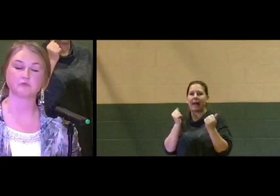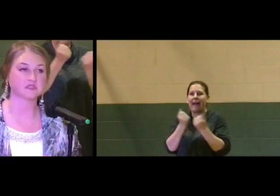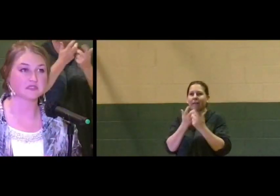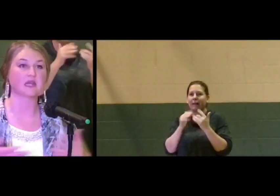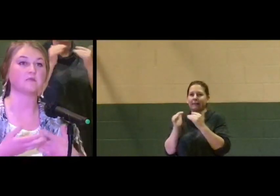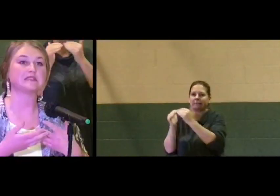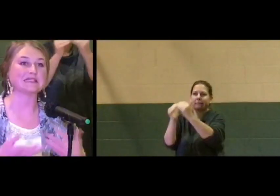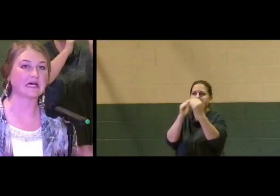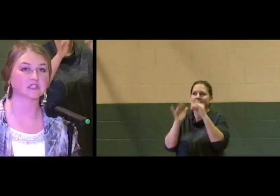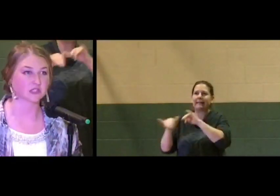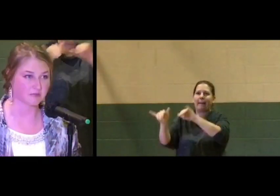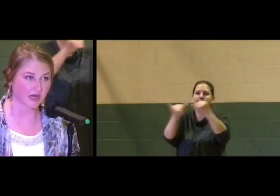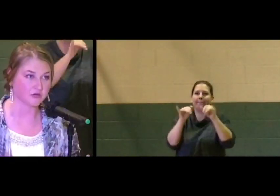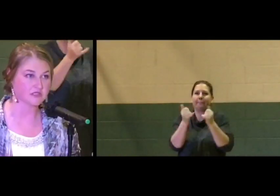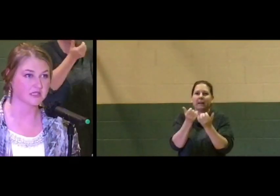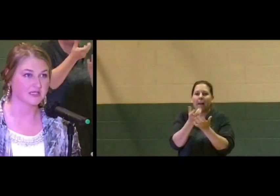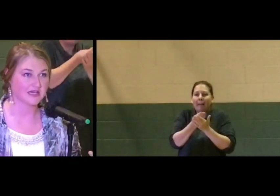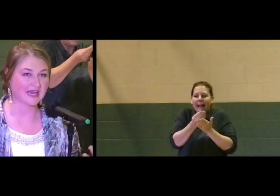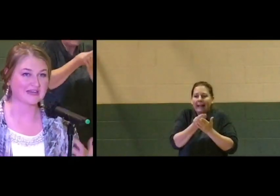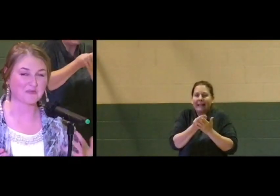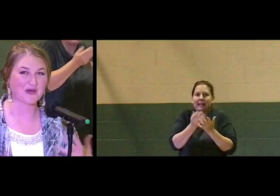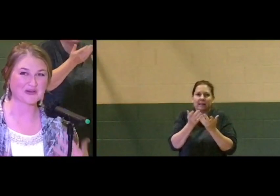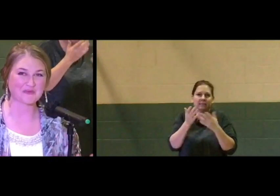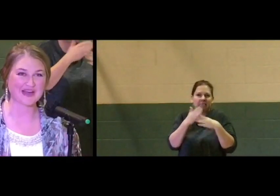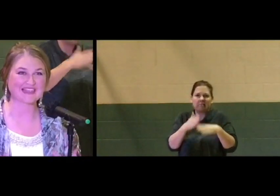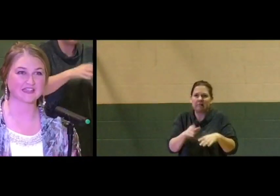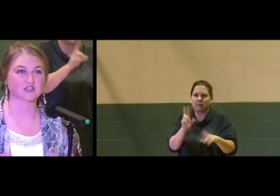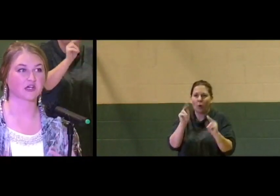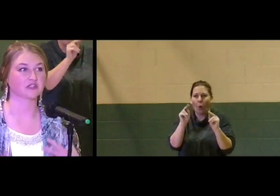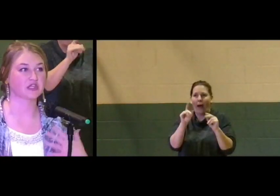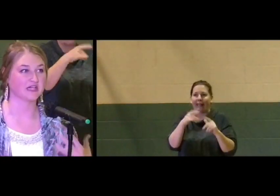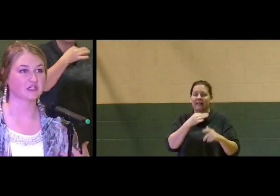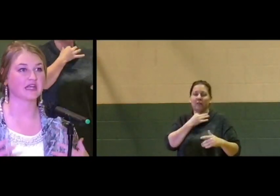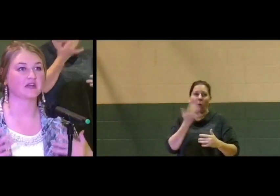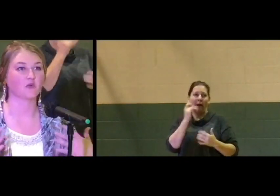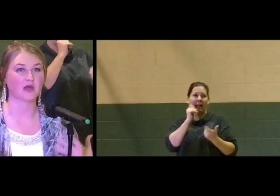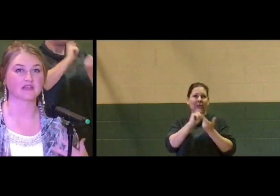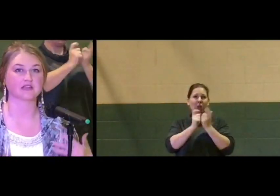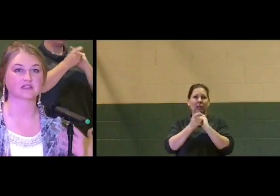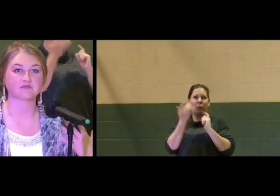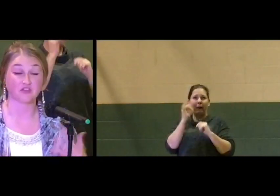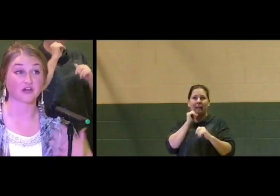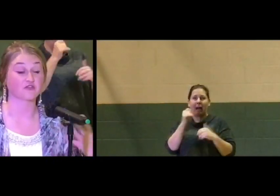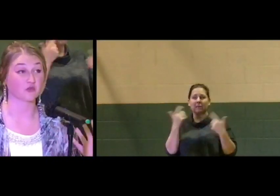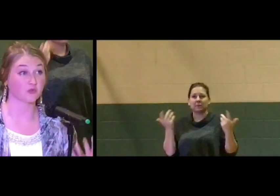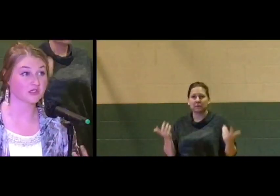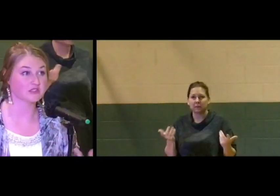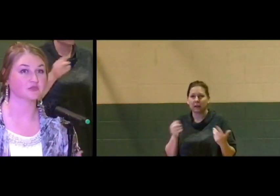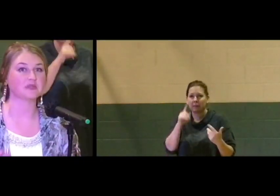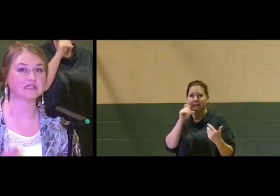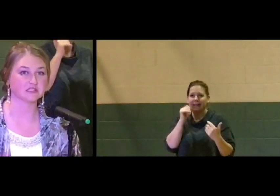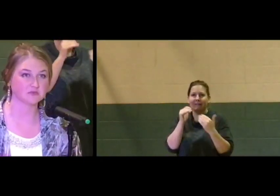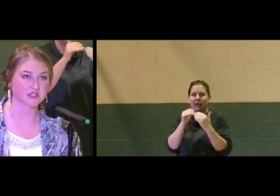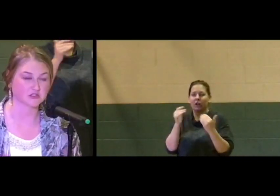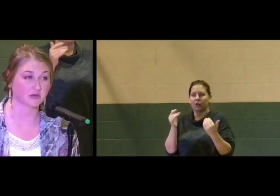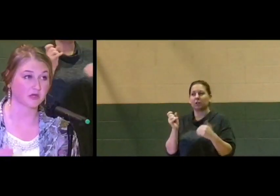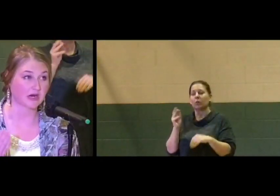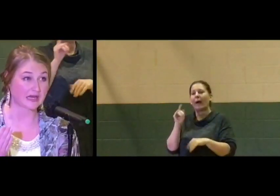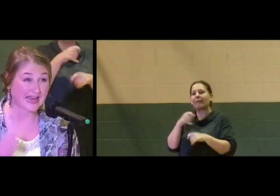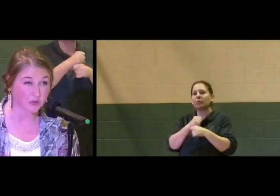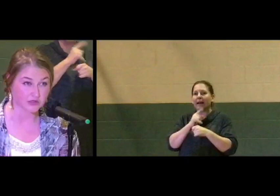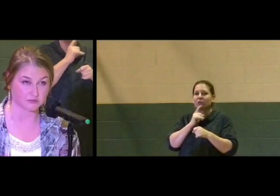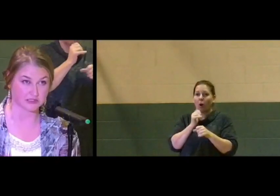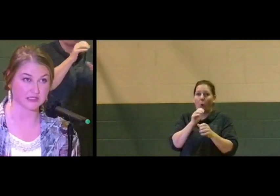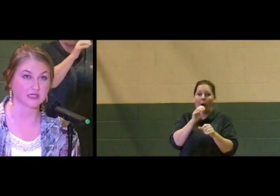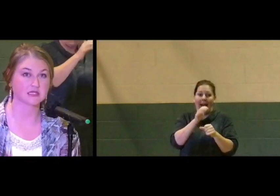you know, same dollar amount and wonder why things aren't changing in a way that is fair for the world. We need to make sure that